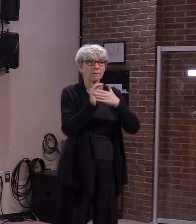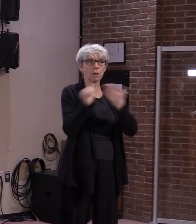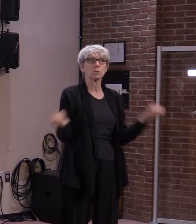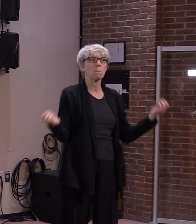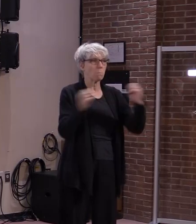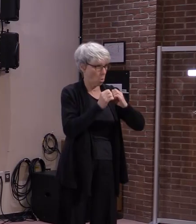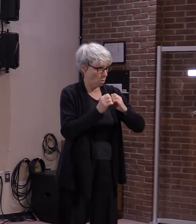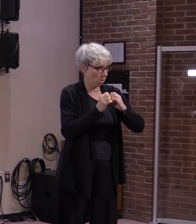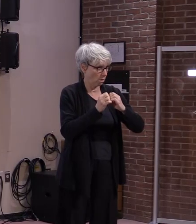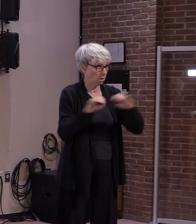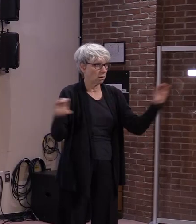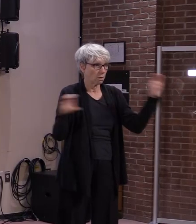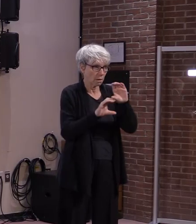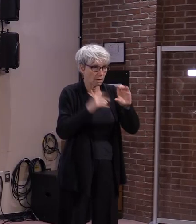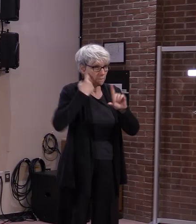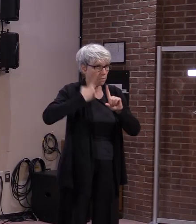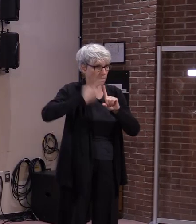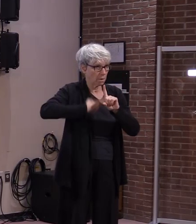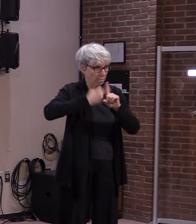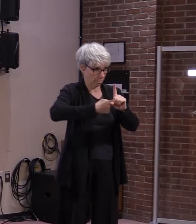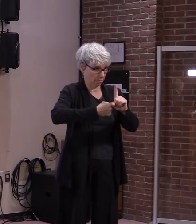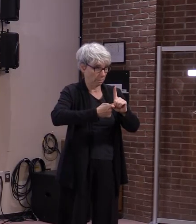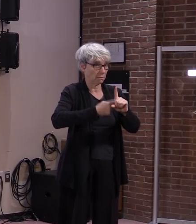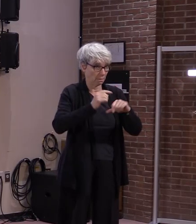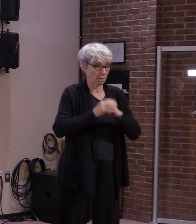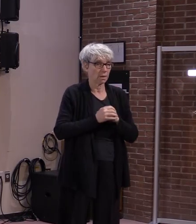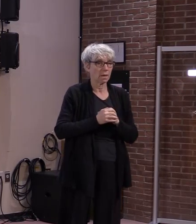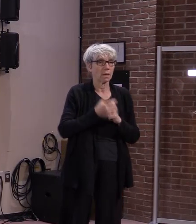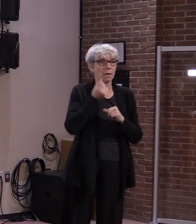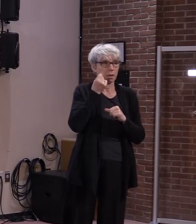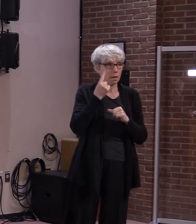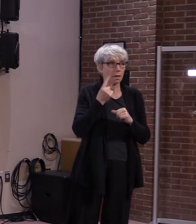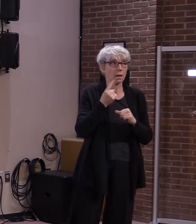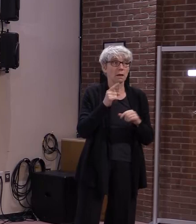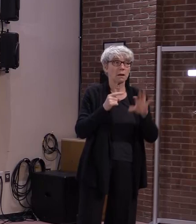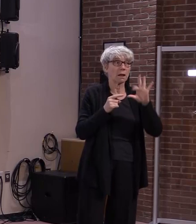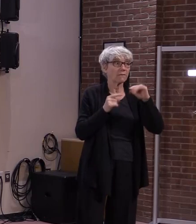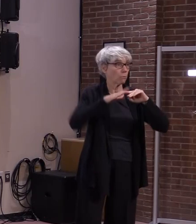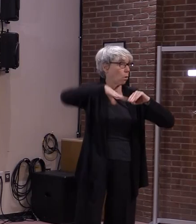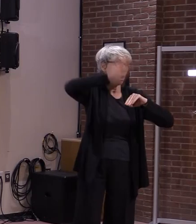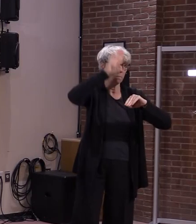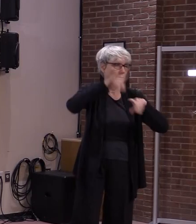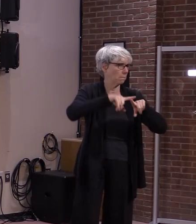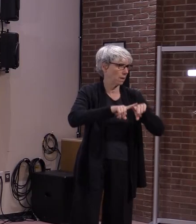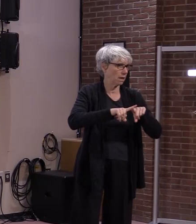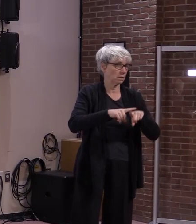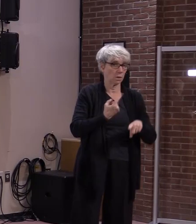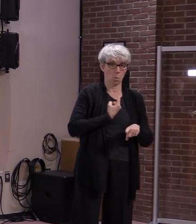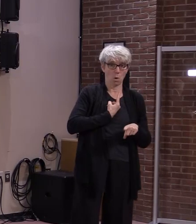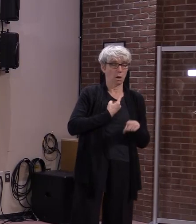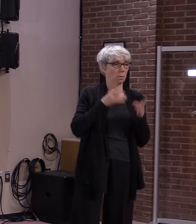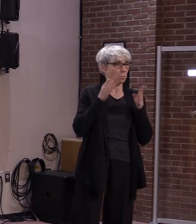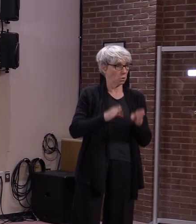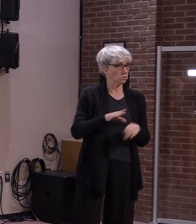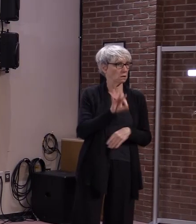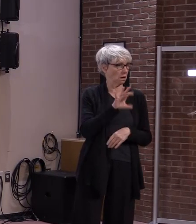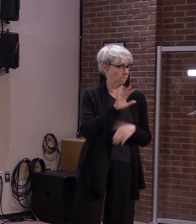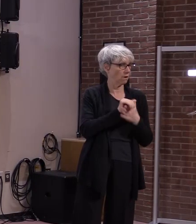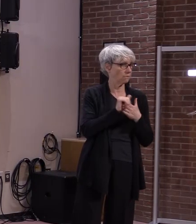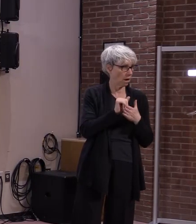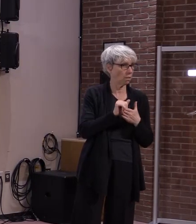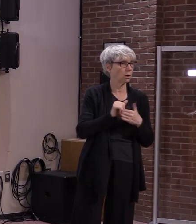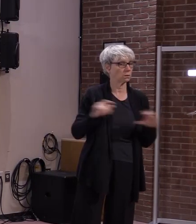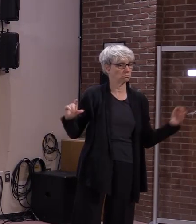in these extra food benefits, with many households receiving more up to the maximum